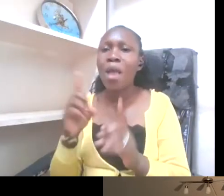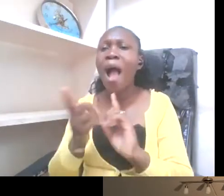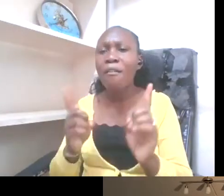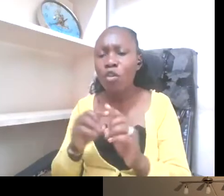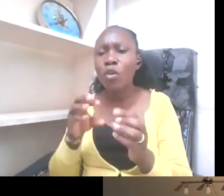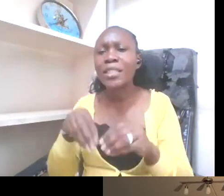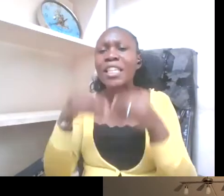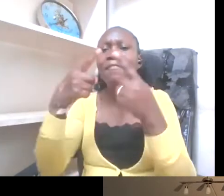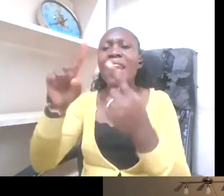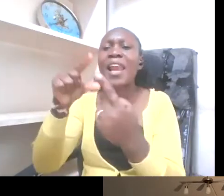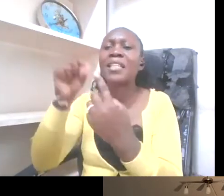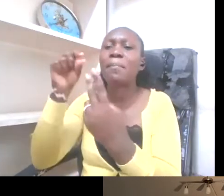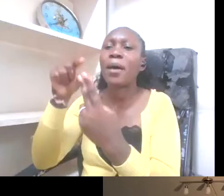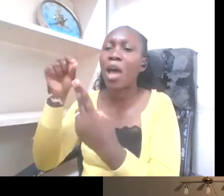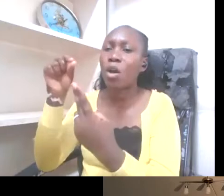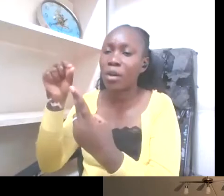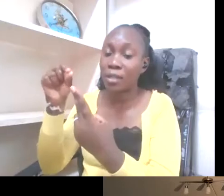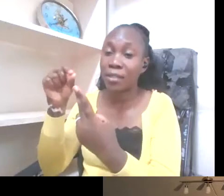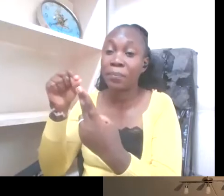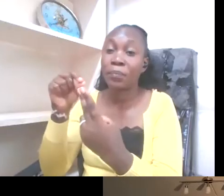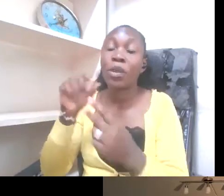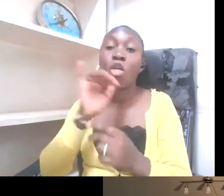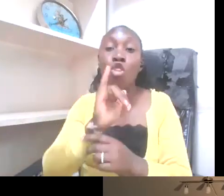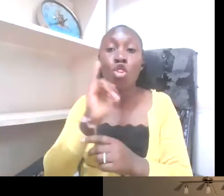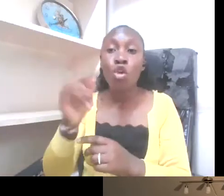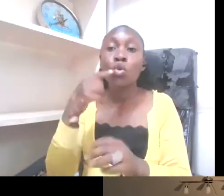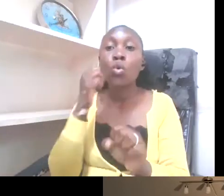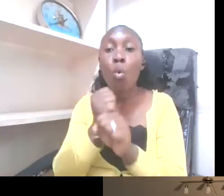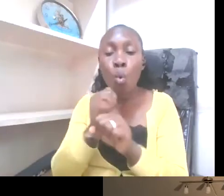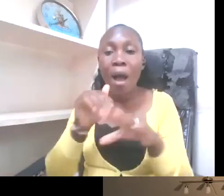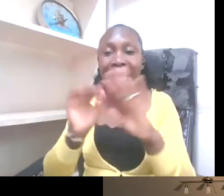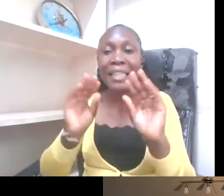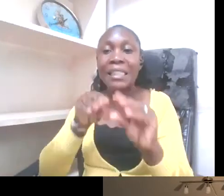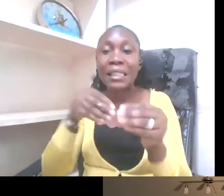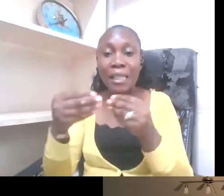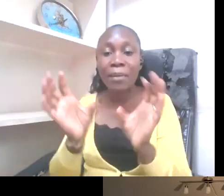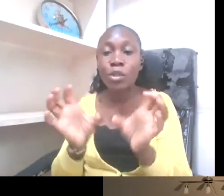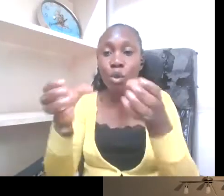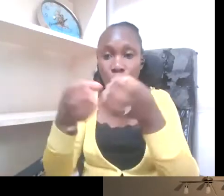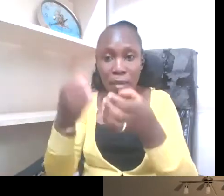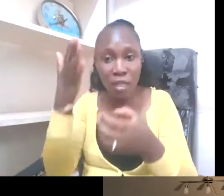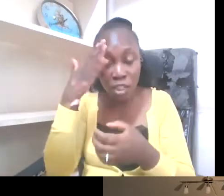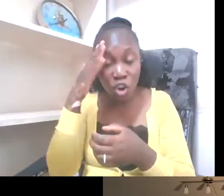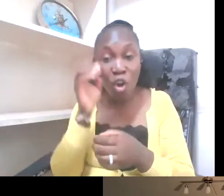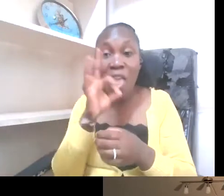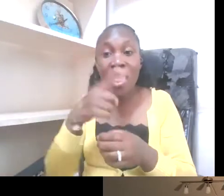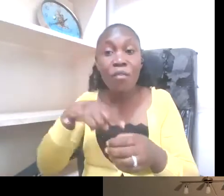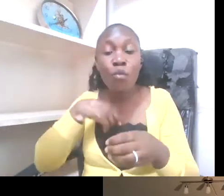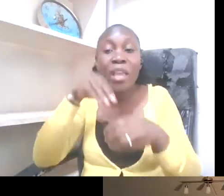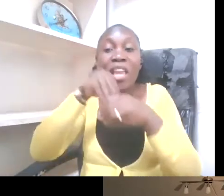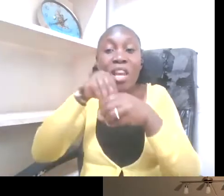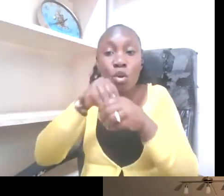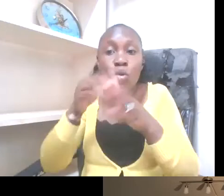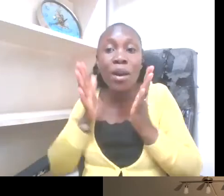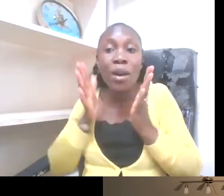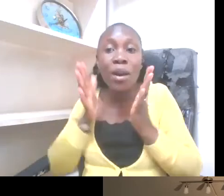Usually, those of us who work in the disability community know that if you include people with disabilities, then everybody is